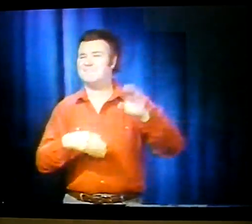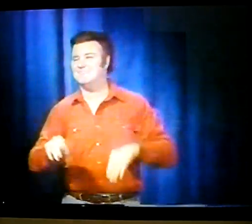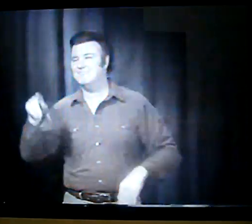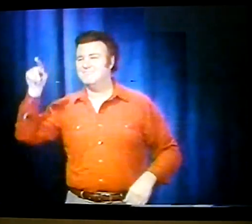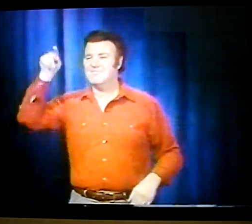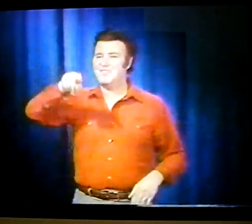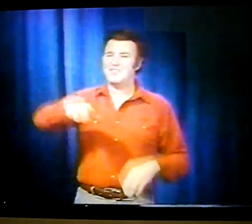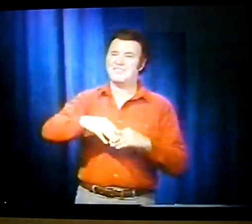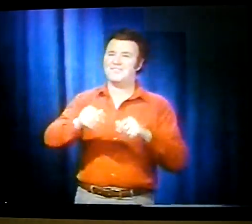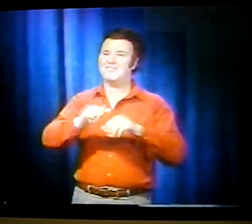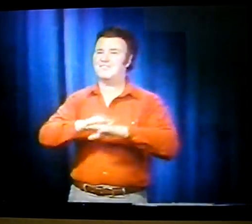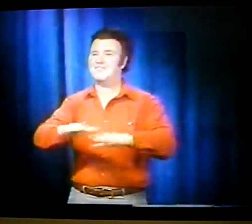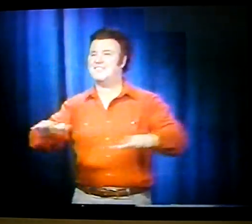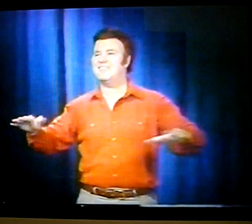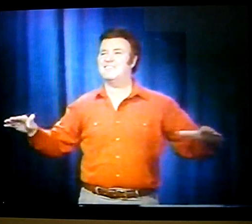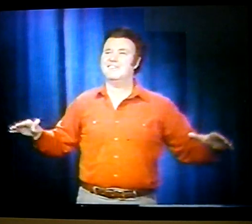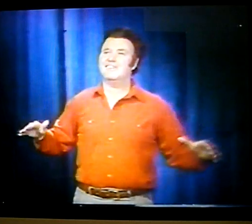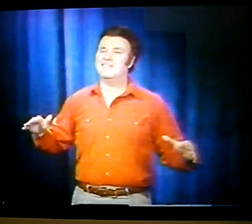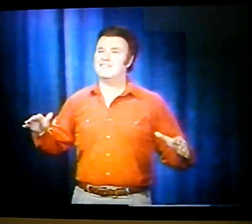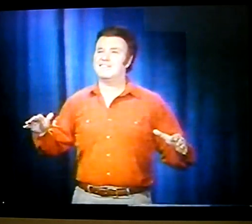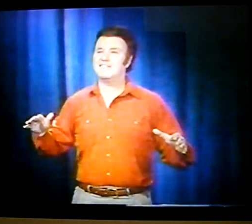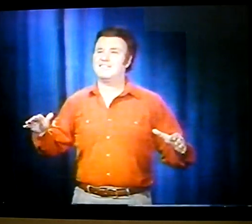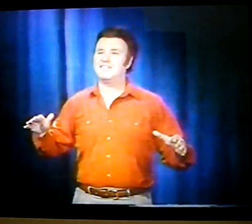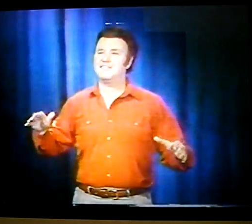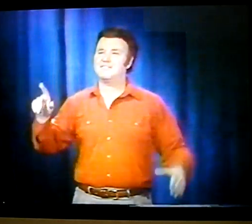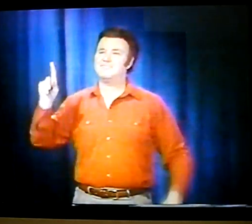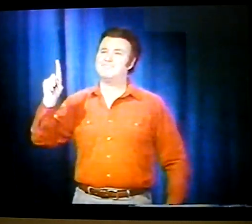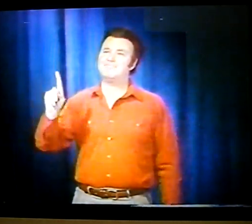I walked on, enjoying the scenery.